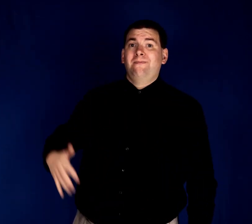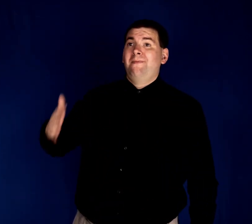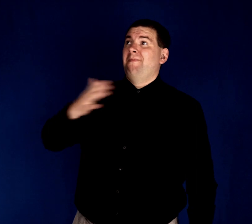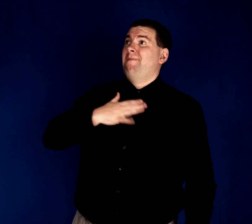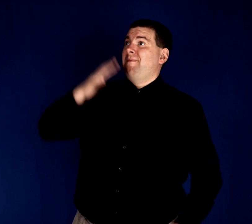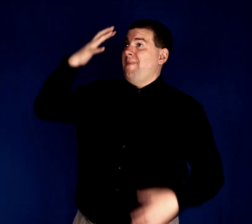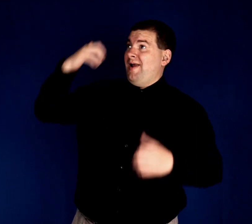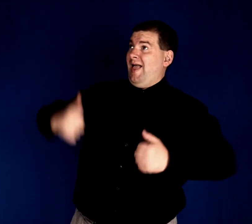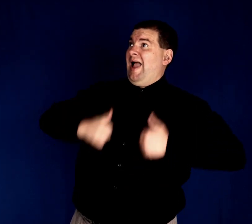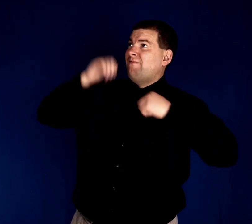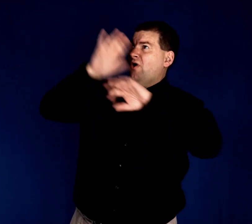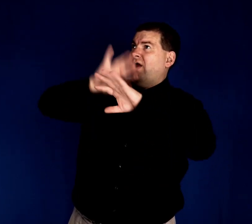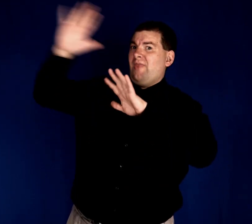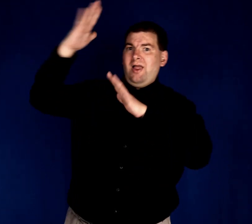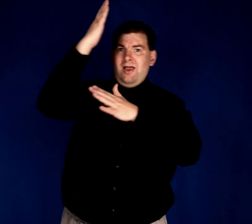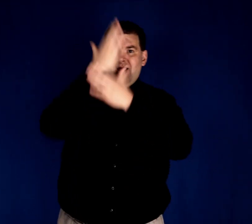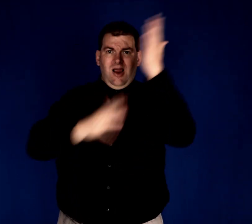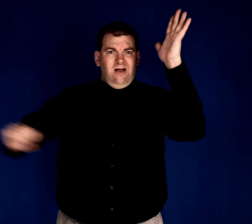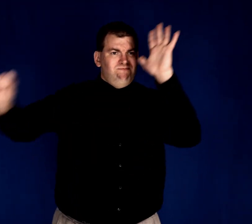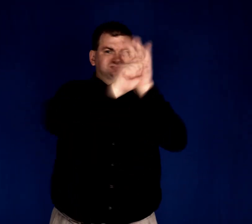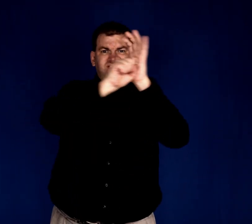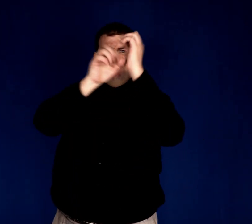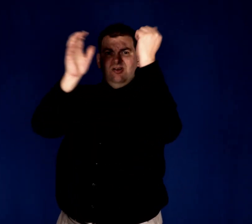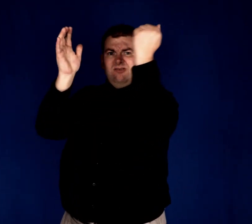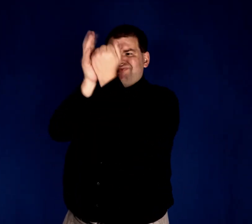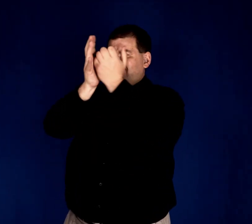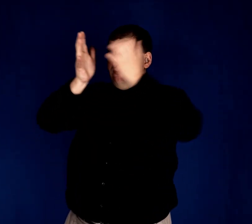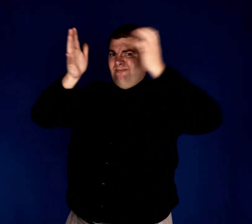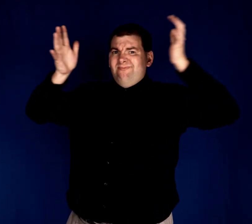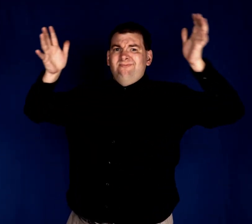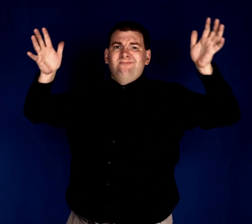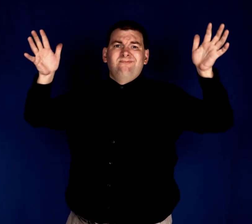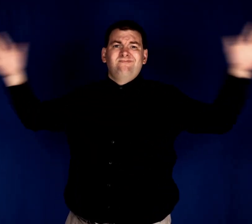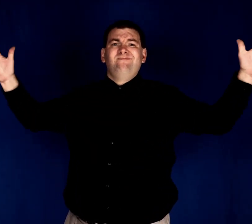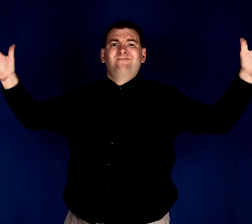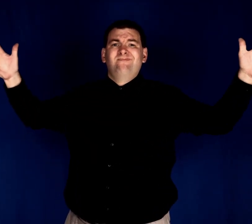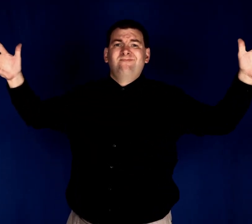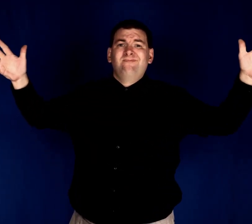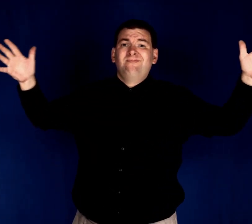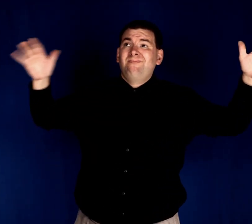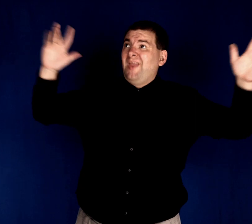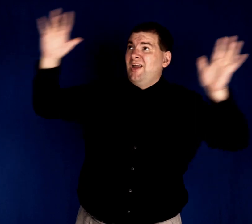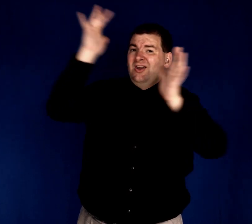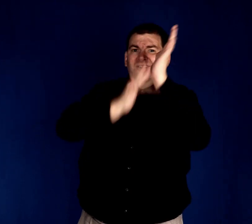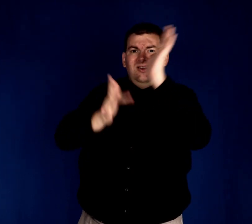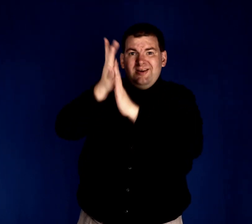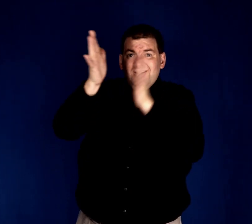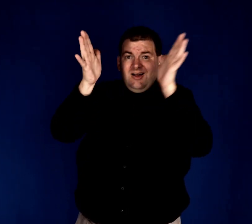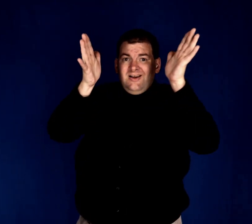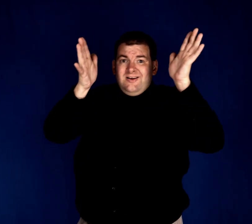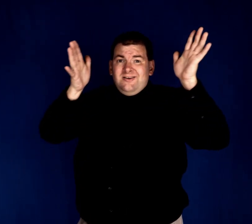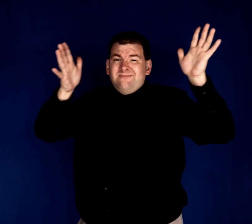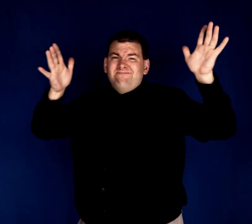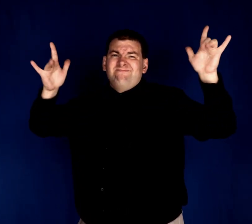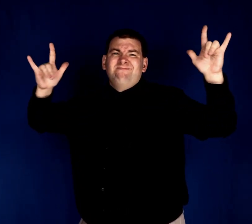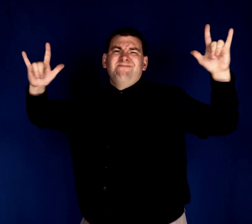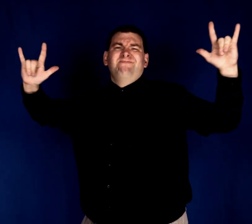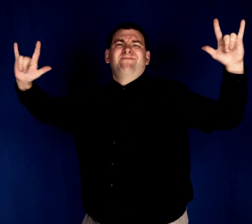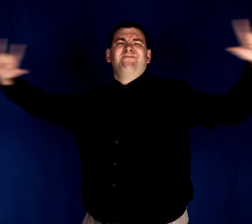My fate was in the nail scarred hands He stretched